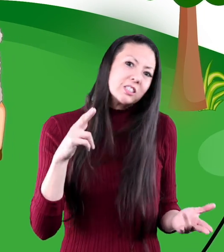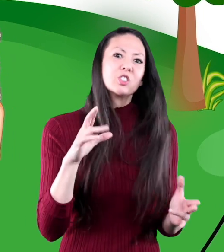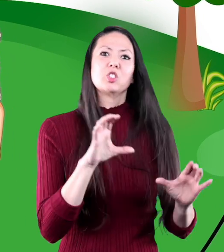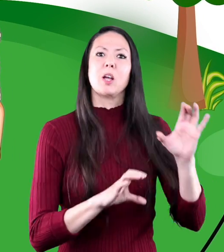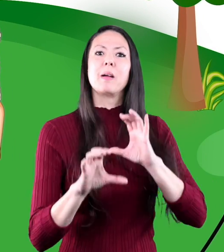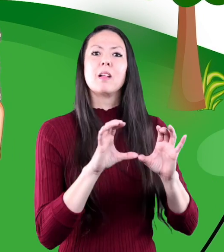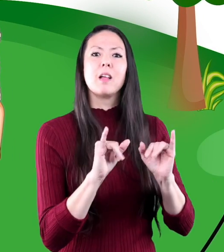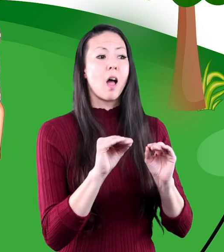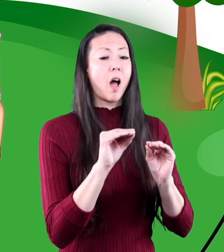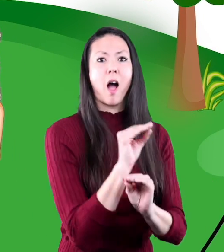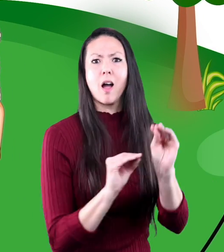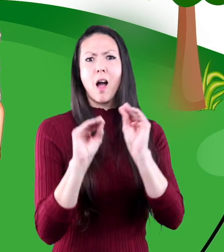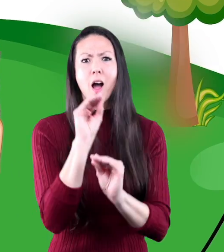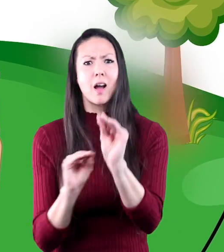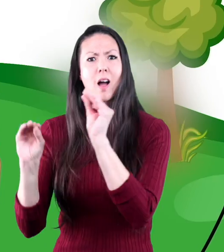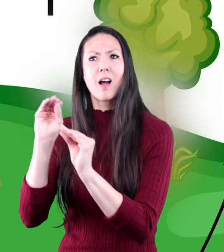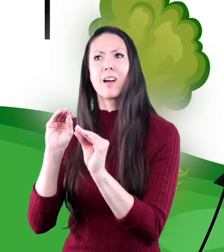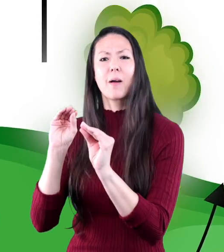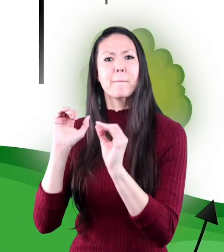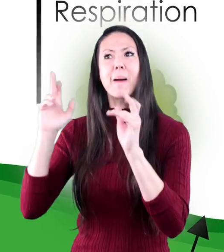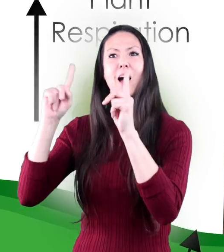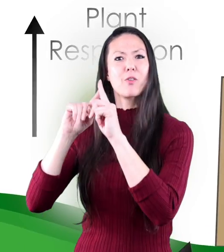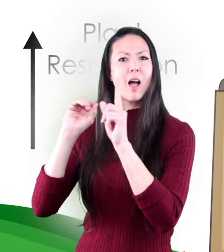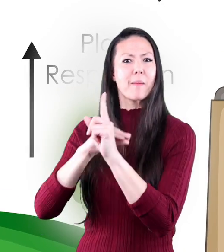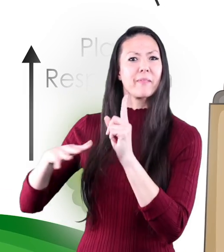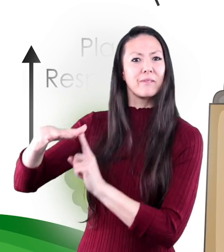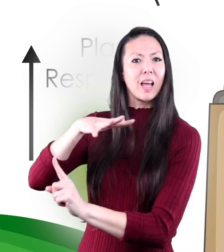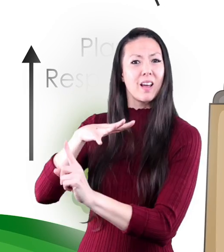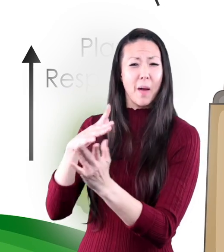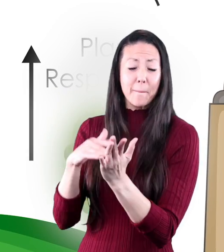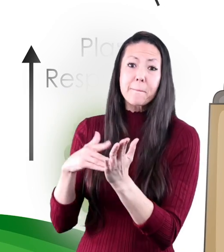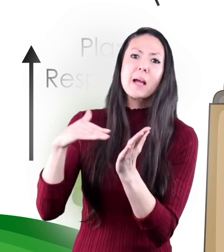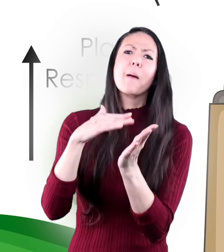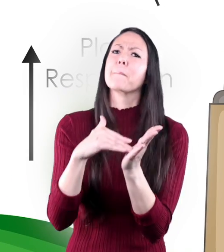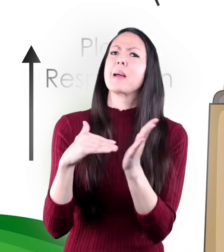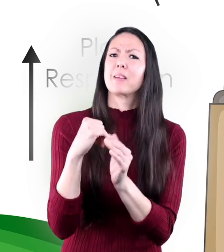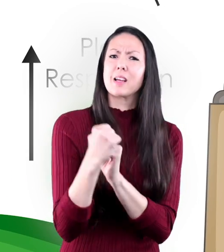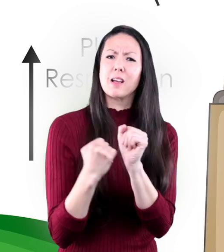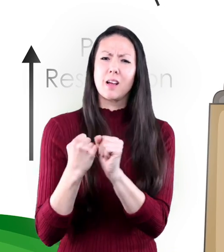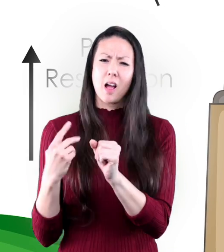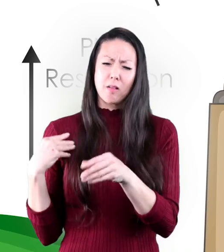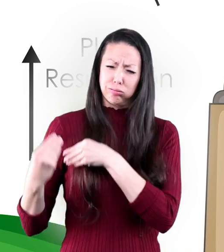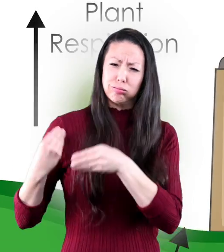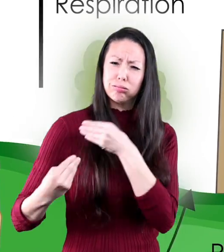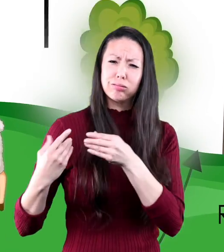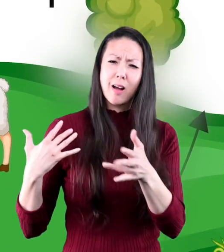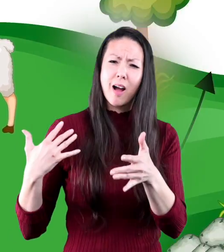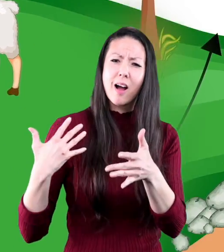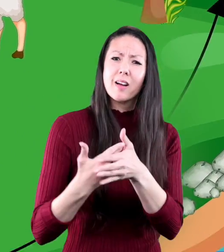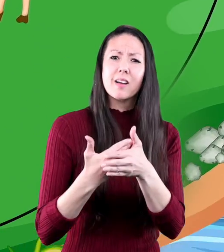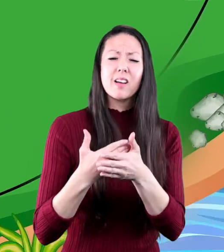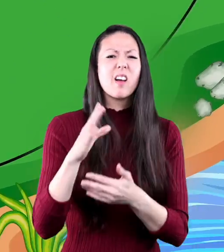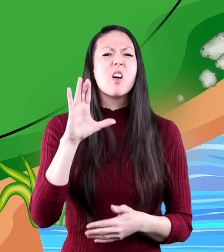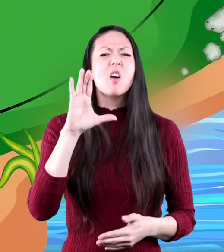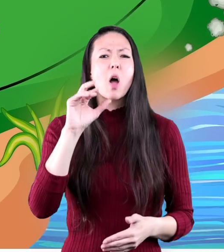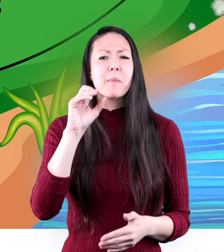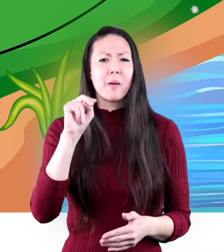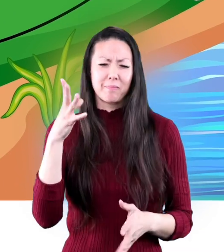eaten and then recycled back into the atmosphere after millions of years have passed the carbon trapped in dead materials